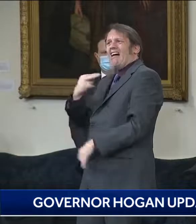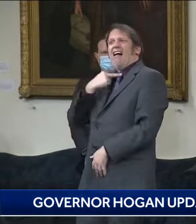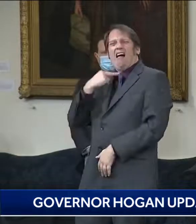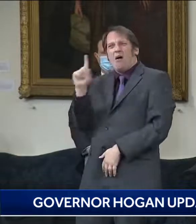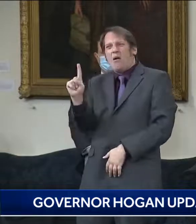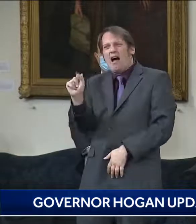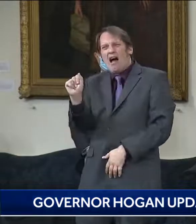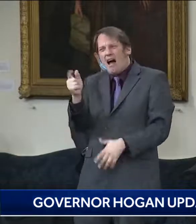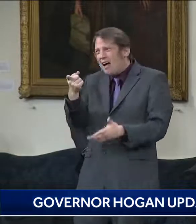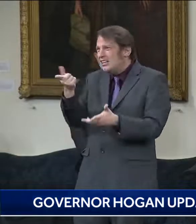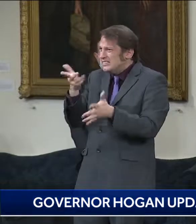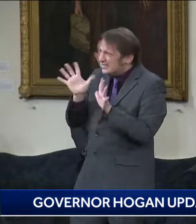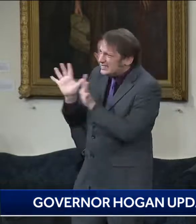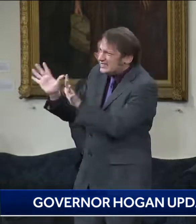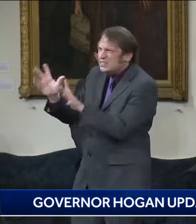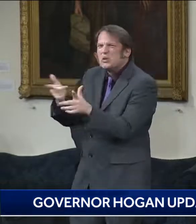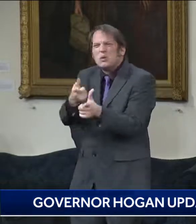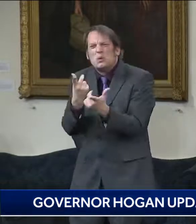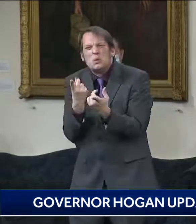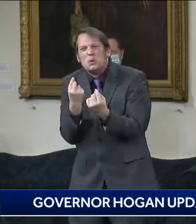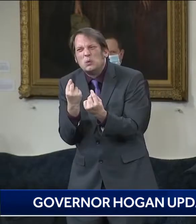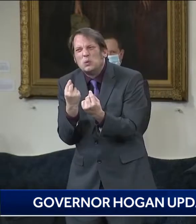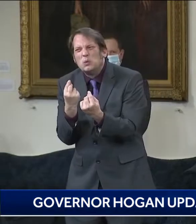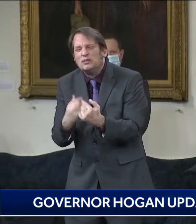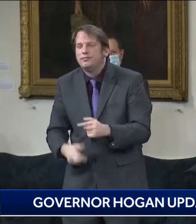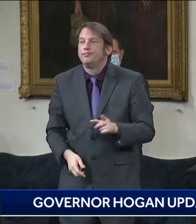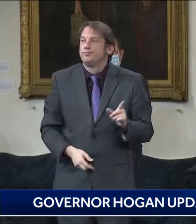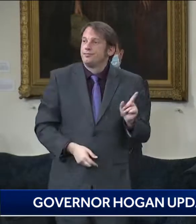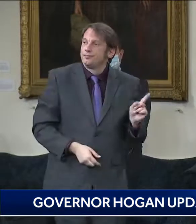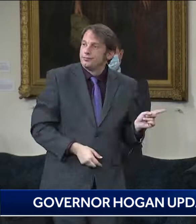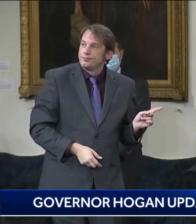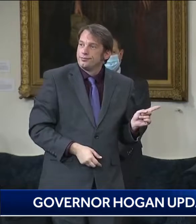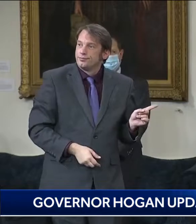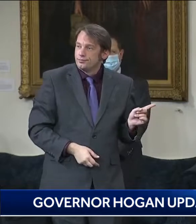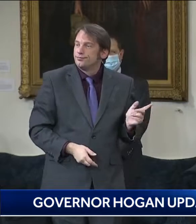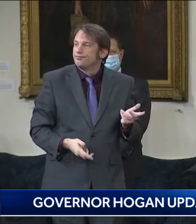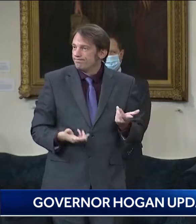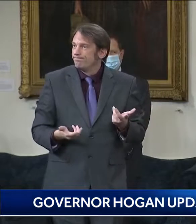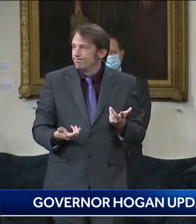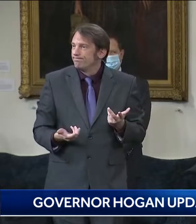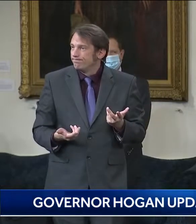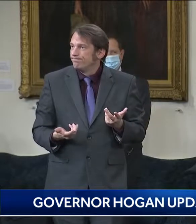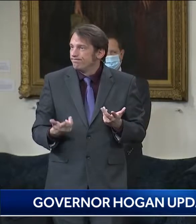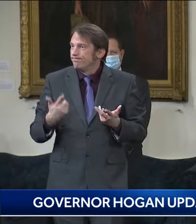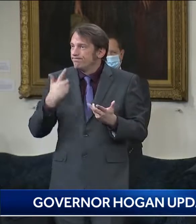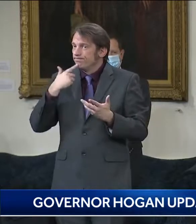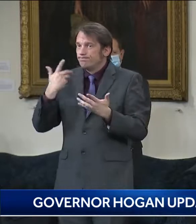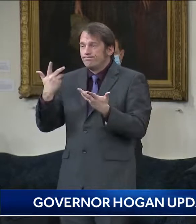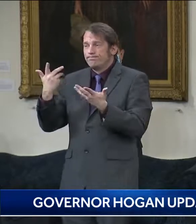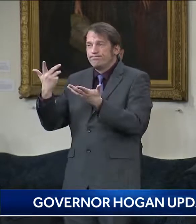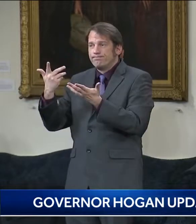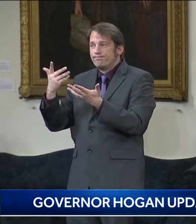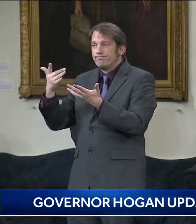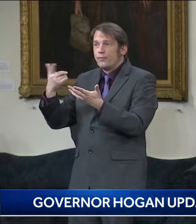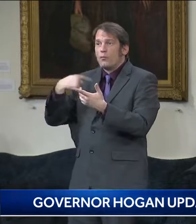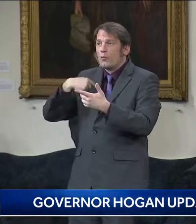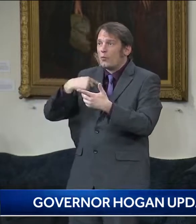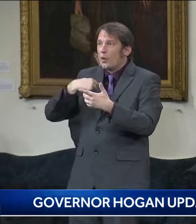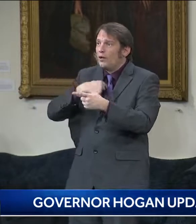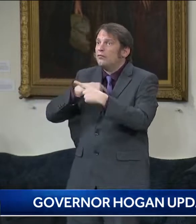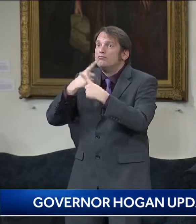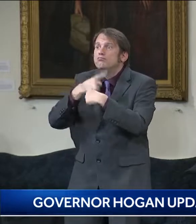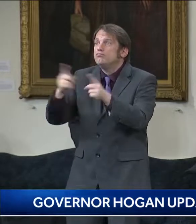We're going to be talking about that with our health department and with our local leaders. know, we're just making this announcement today. We want to give them some time to digest.